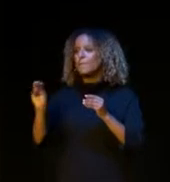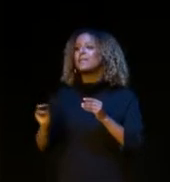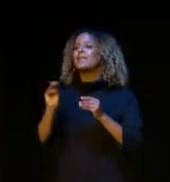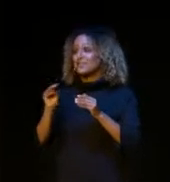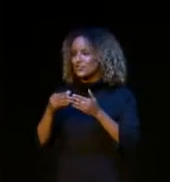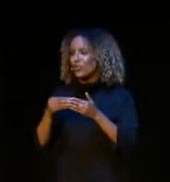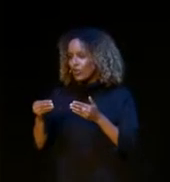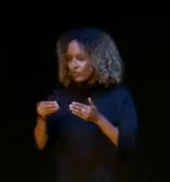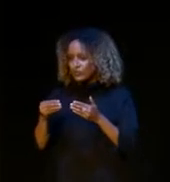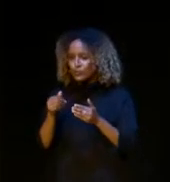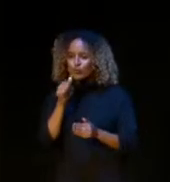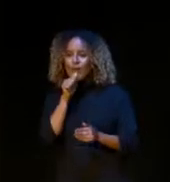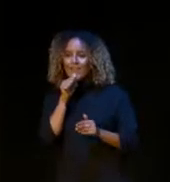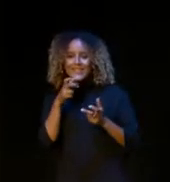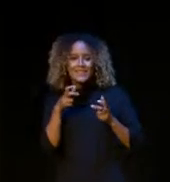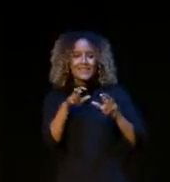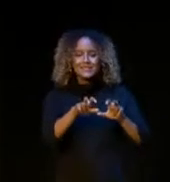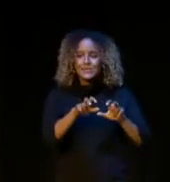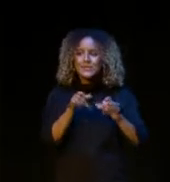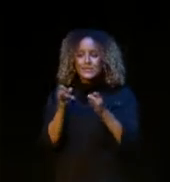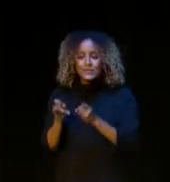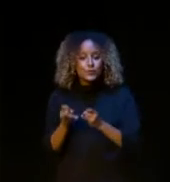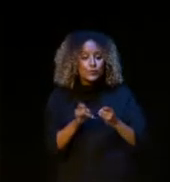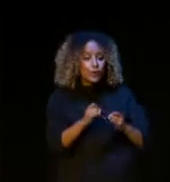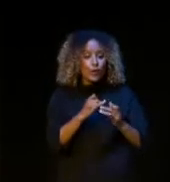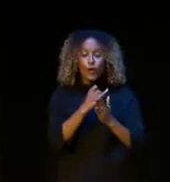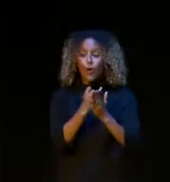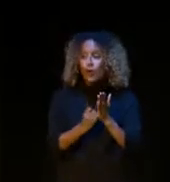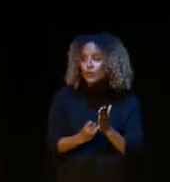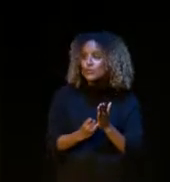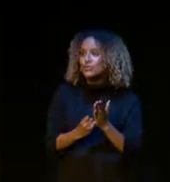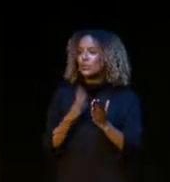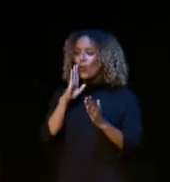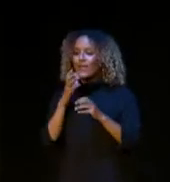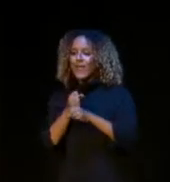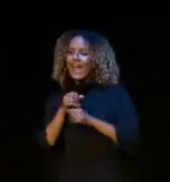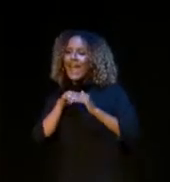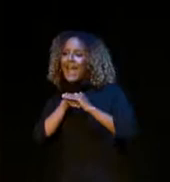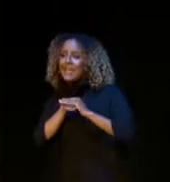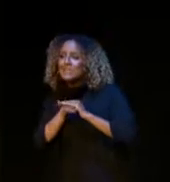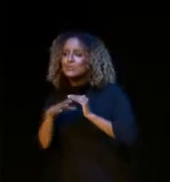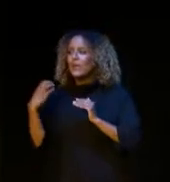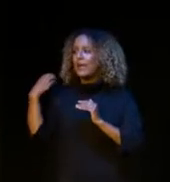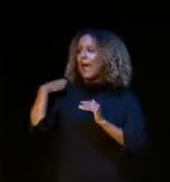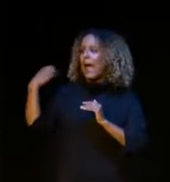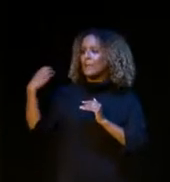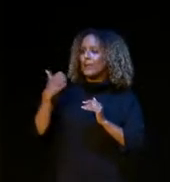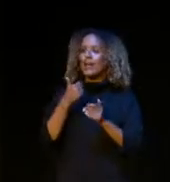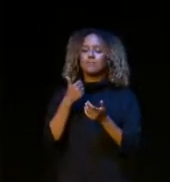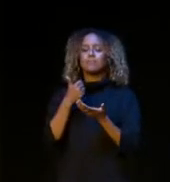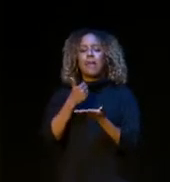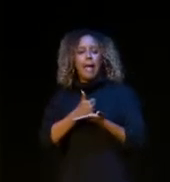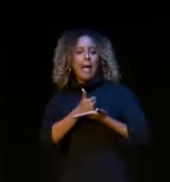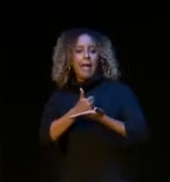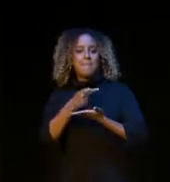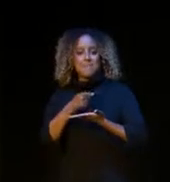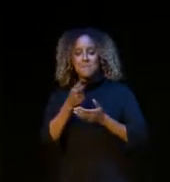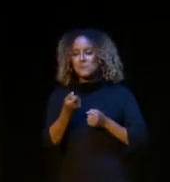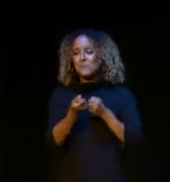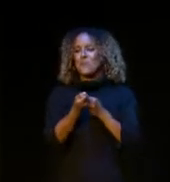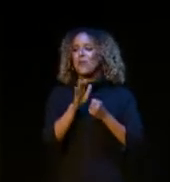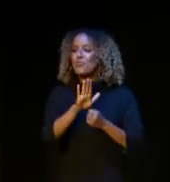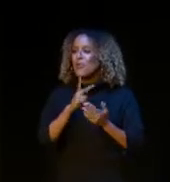to give individual artists and cultural organizations access to the capital that will help support projects